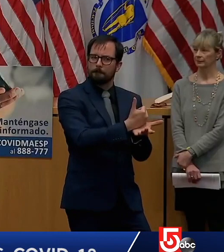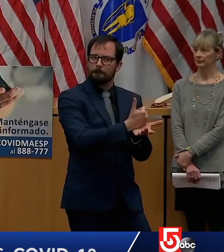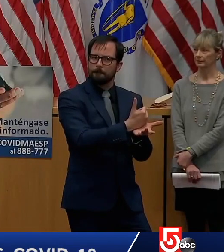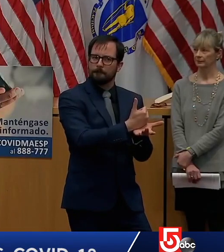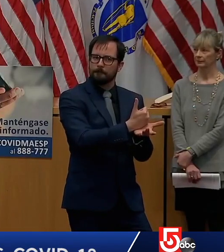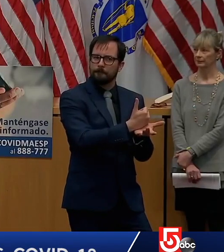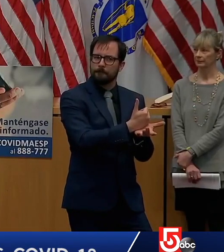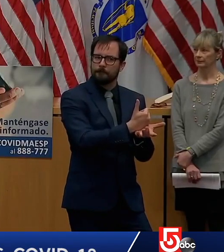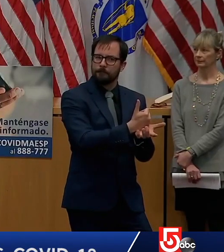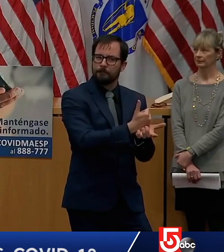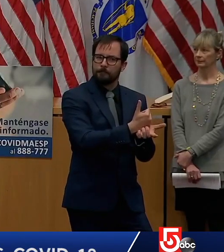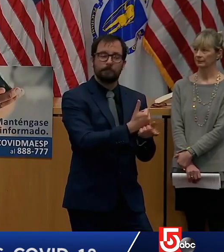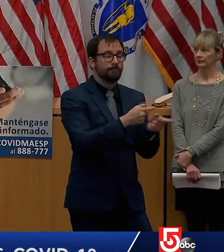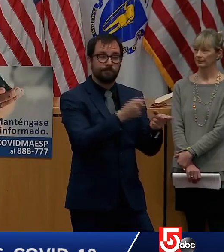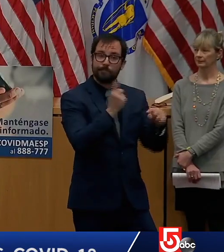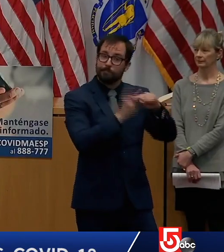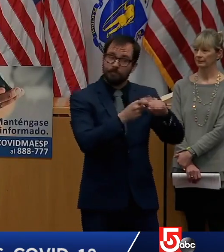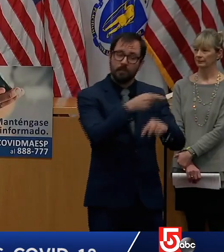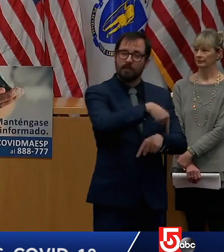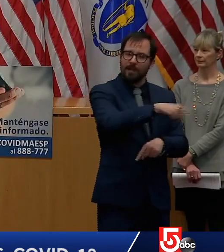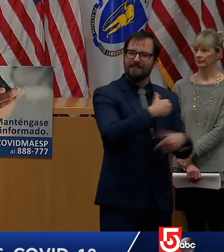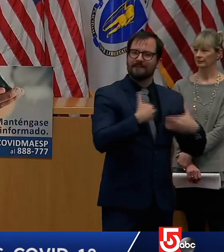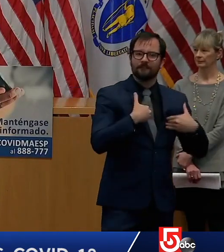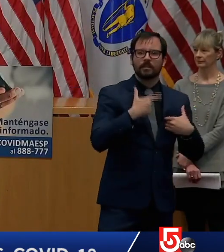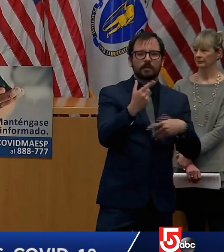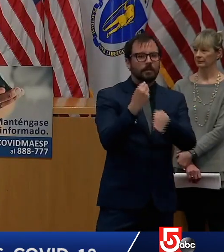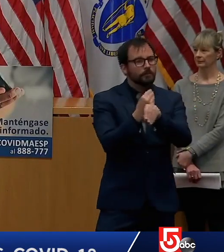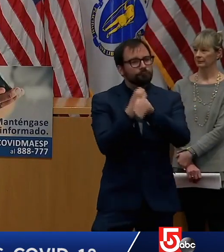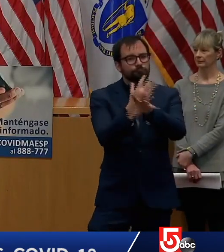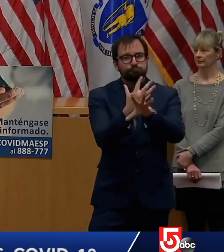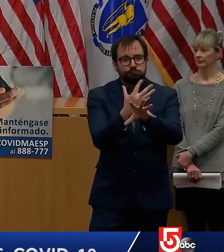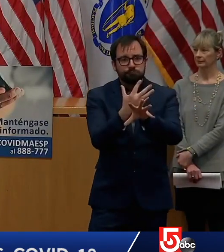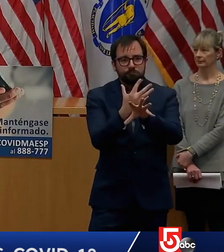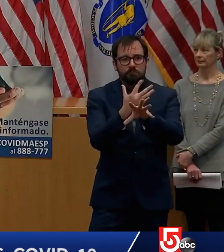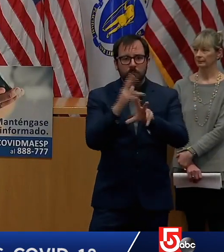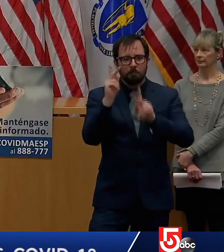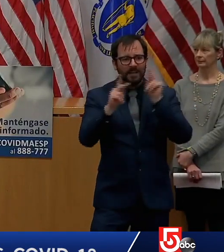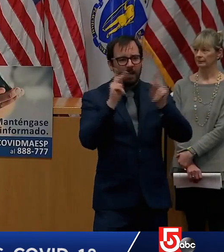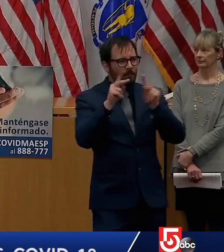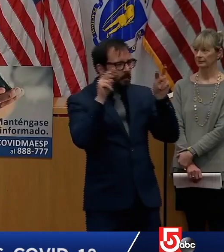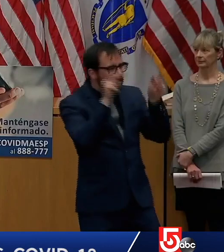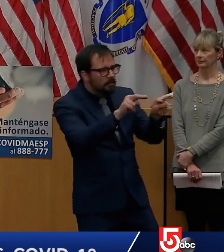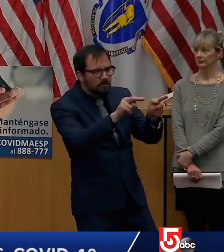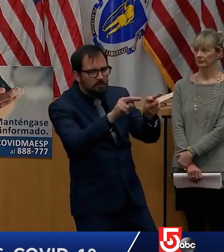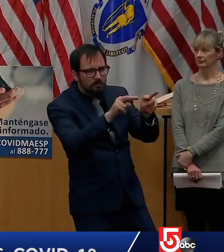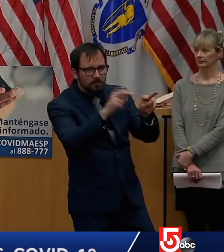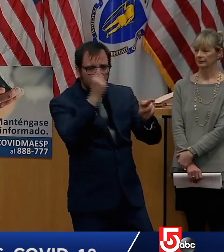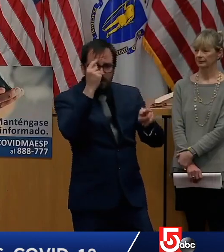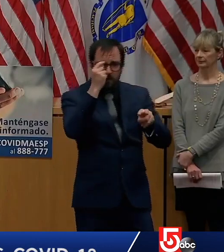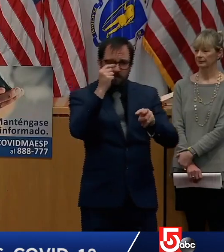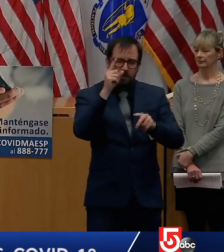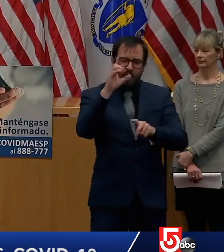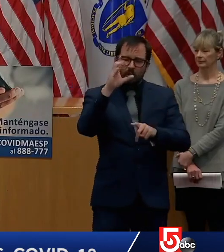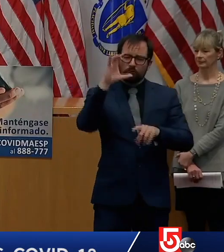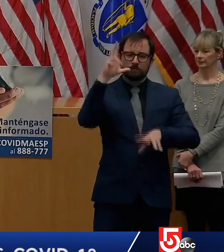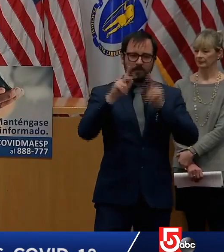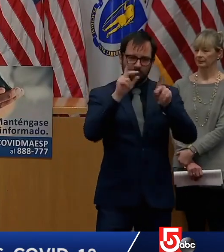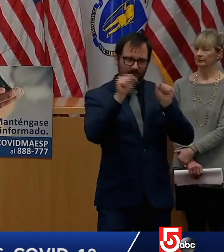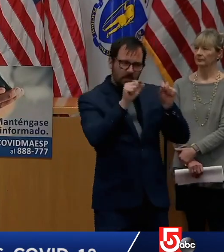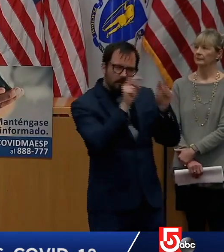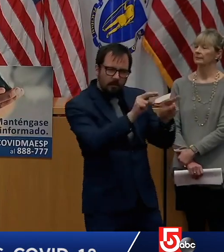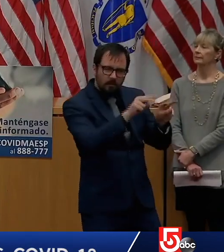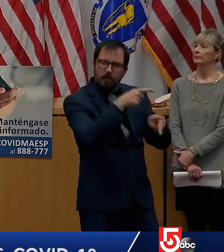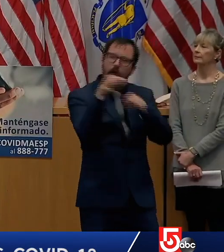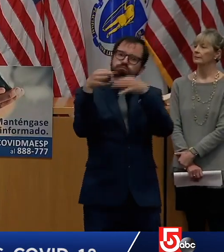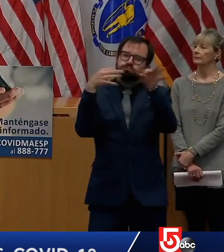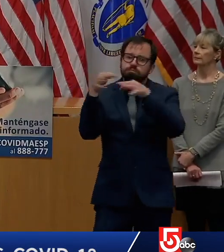attended by over 175 000 constituents we know this virus has caused serious economic disruption and